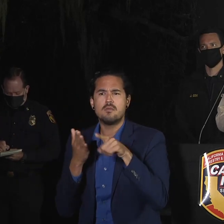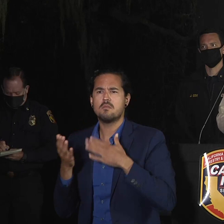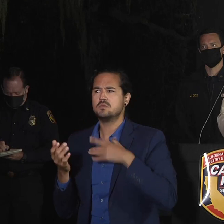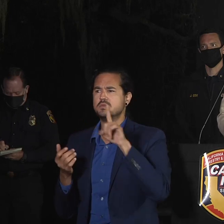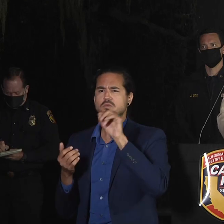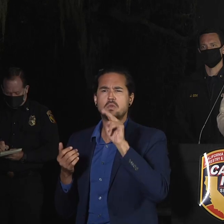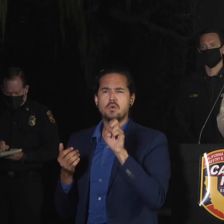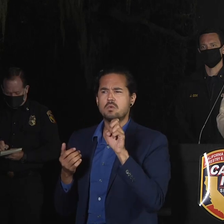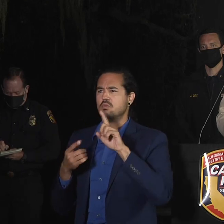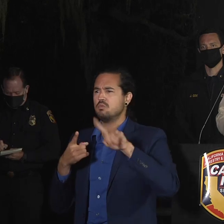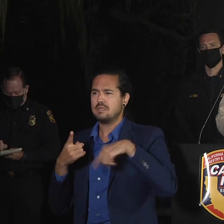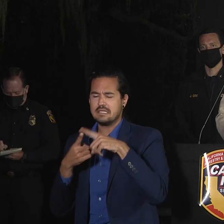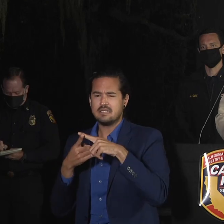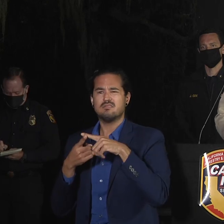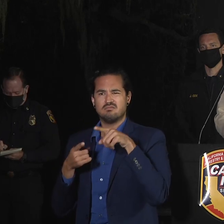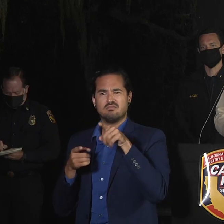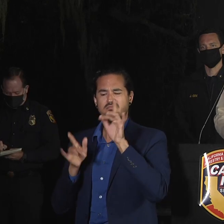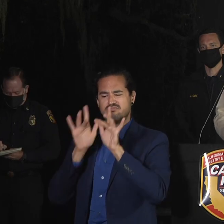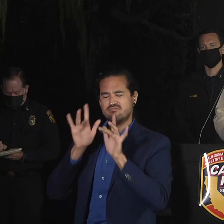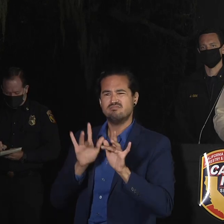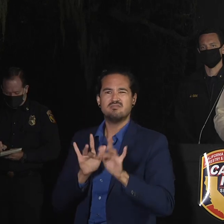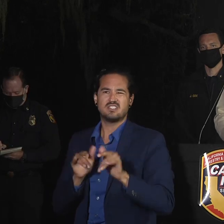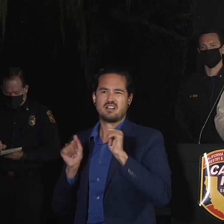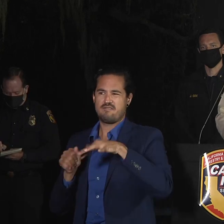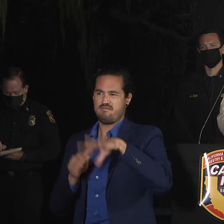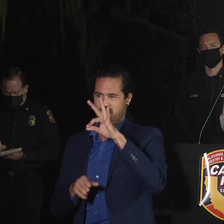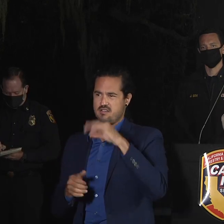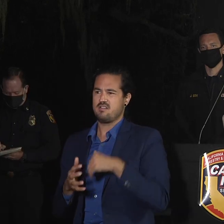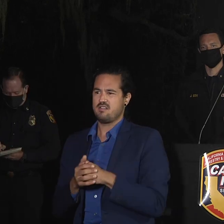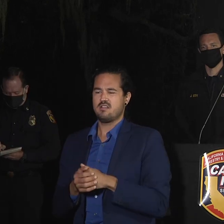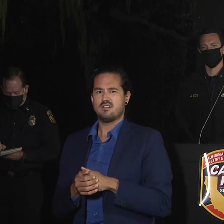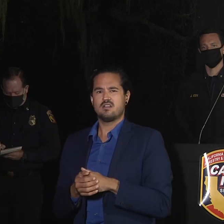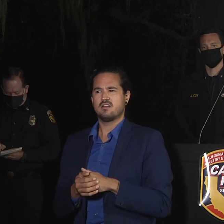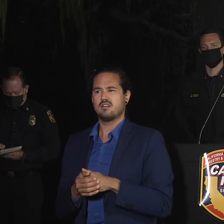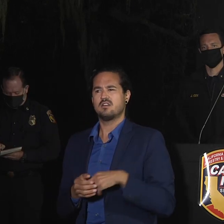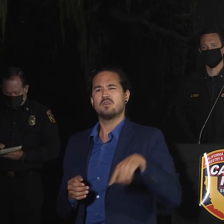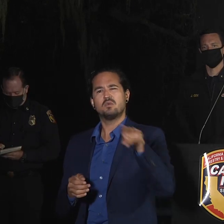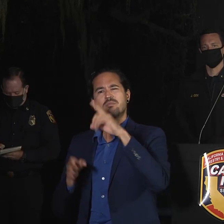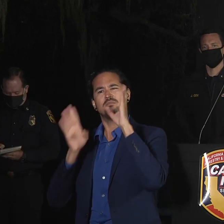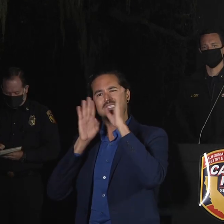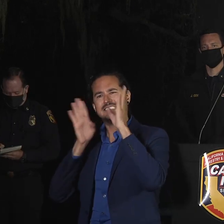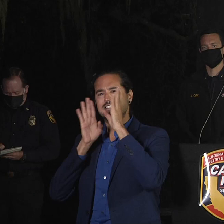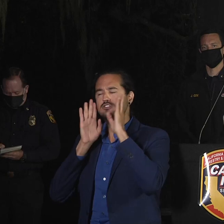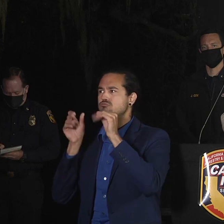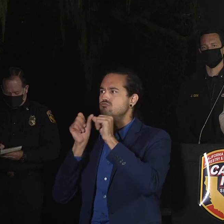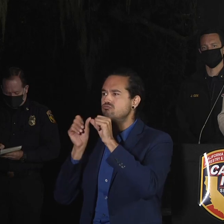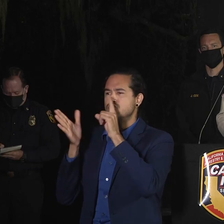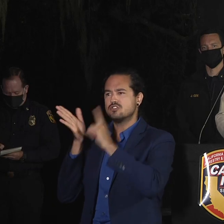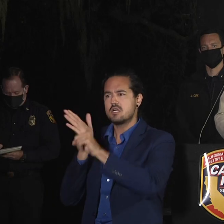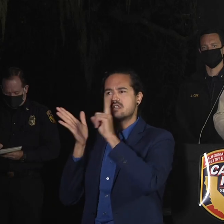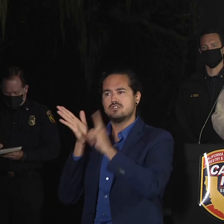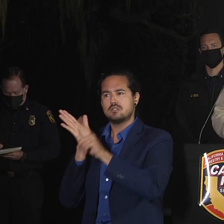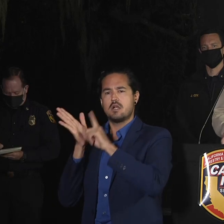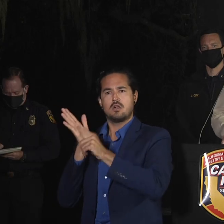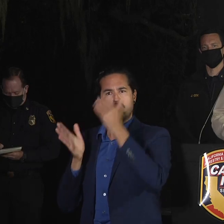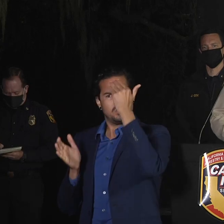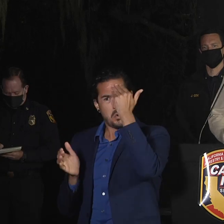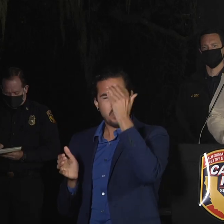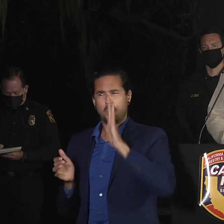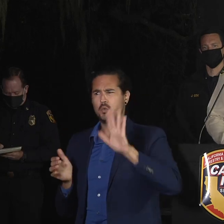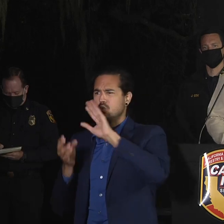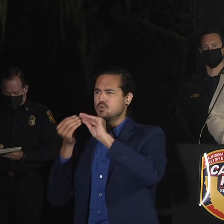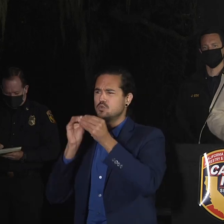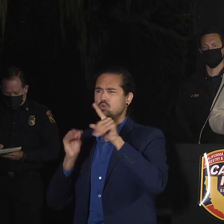and then taking a look again at that map to know what zone you're in. So definitely know your zone. And then, and then waiting at